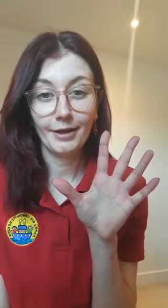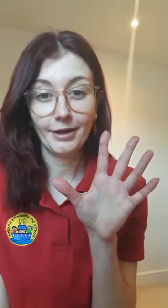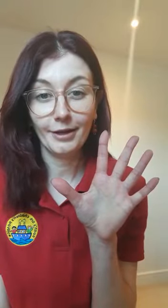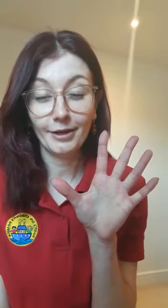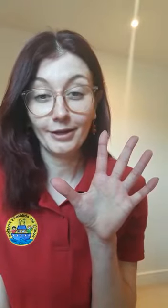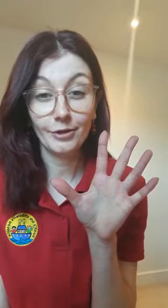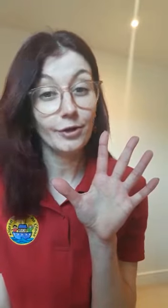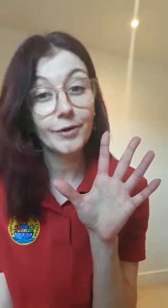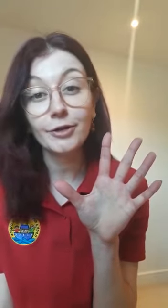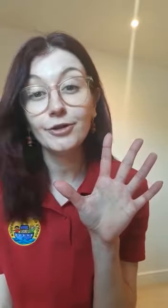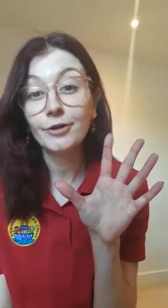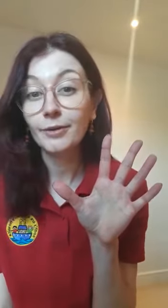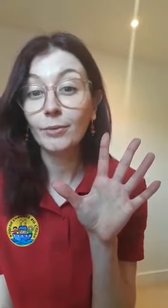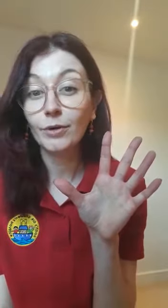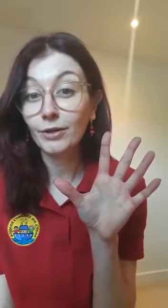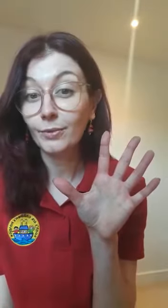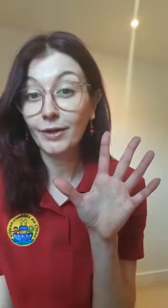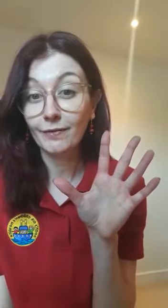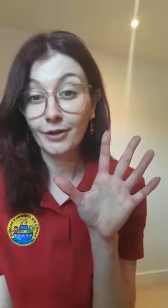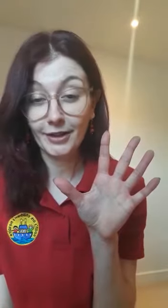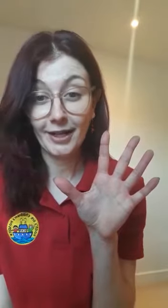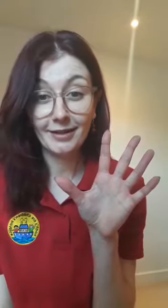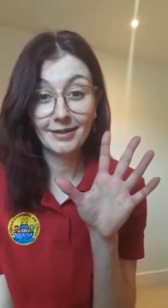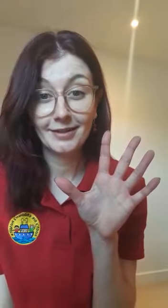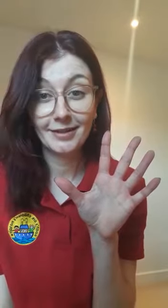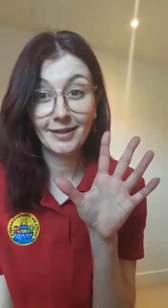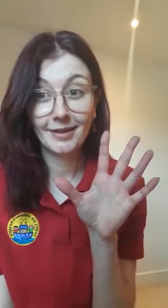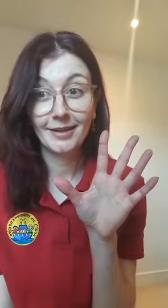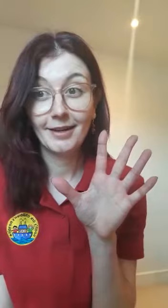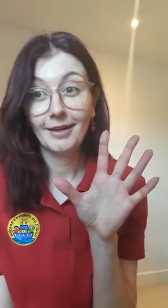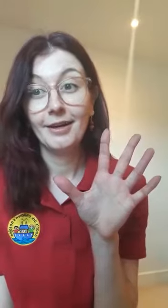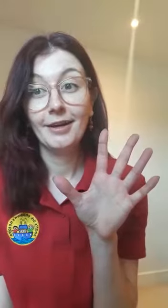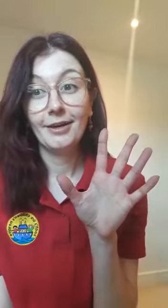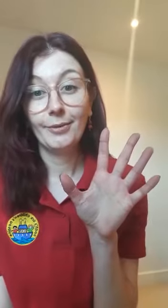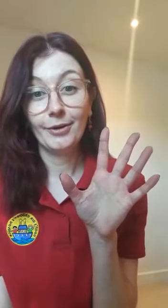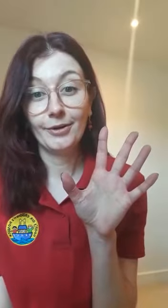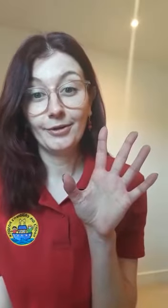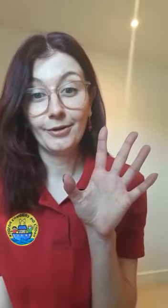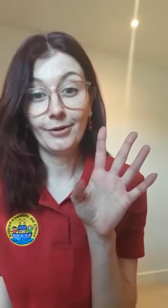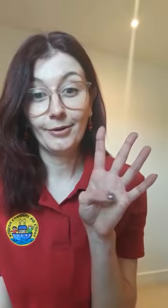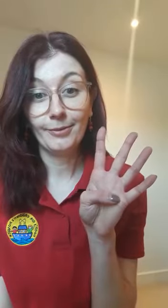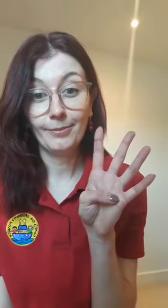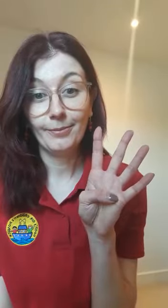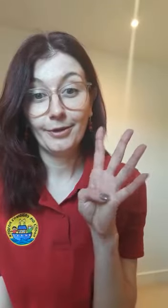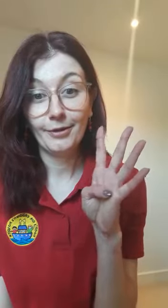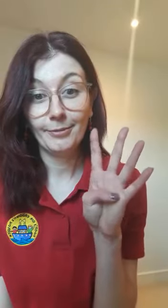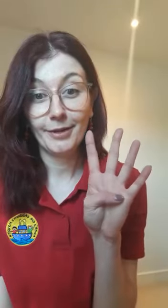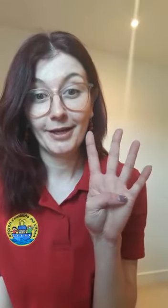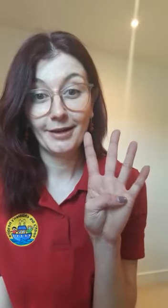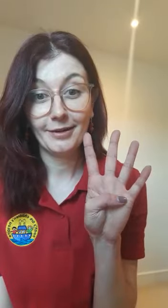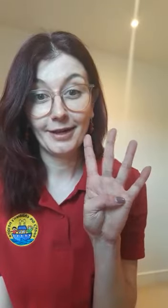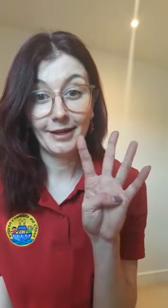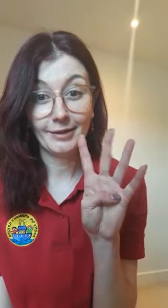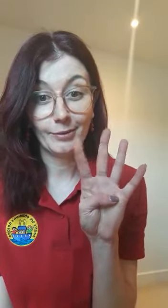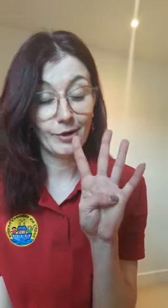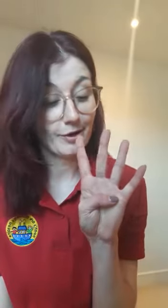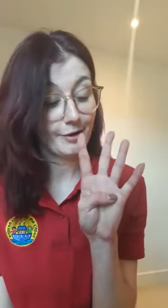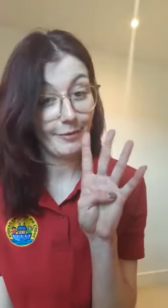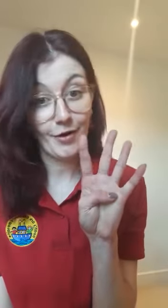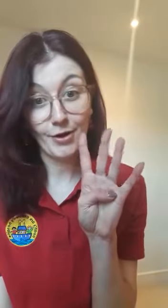And no rush. And once we've done that, we're going to put the thumb down and we're on number four.